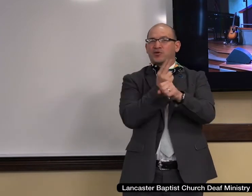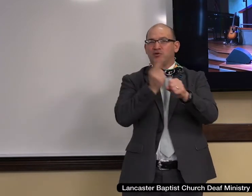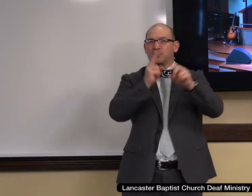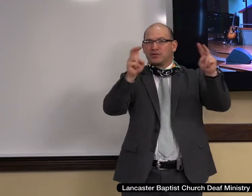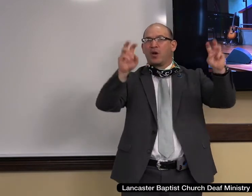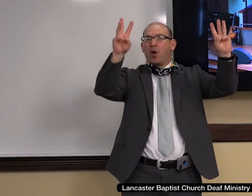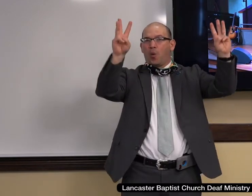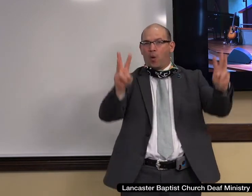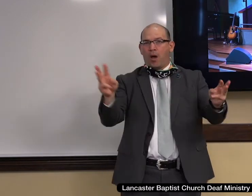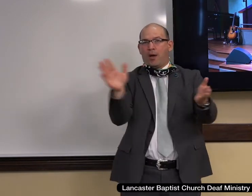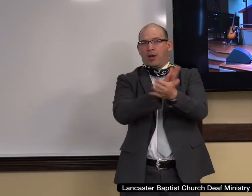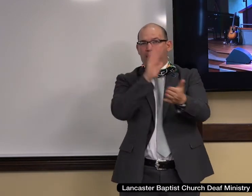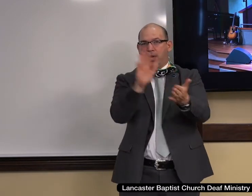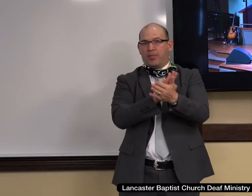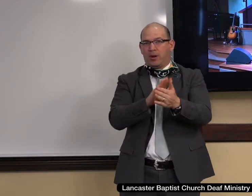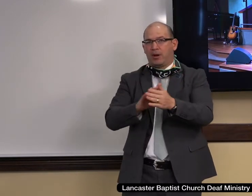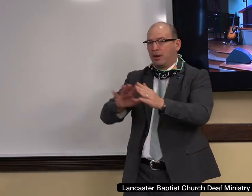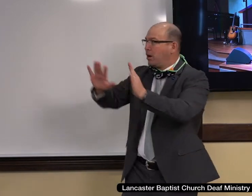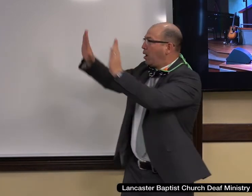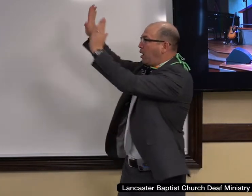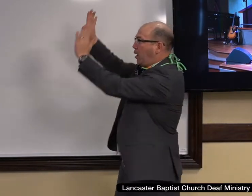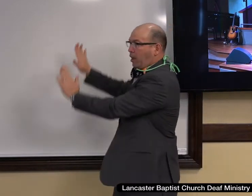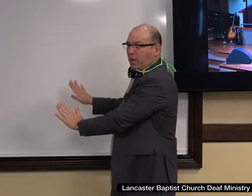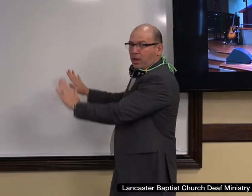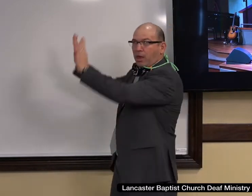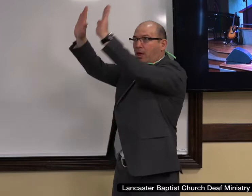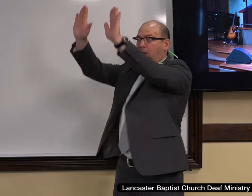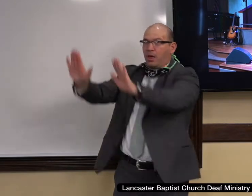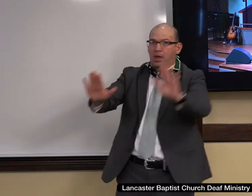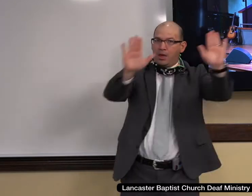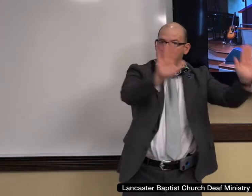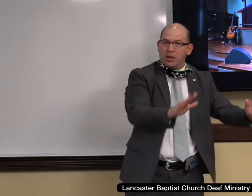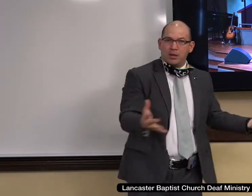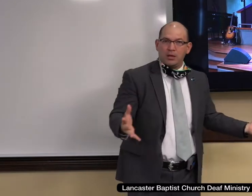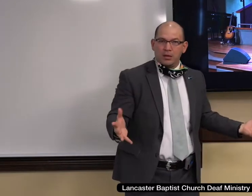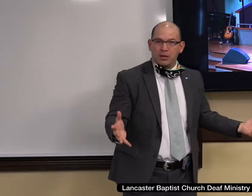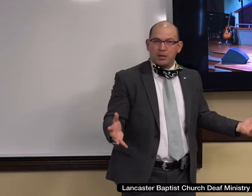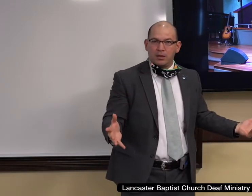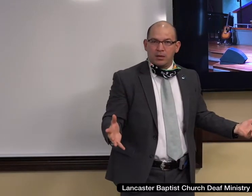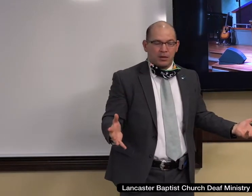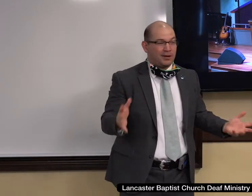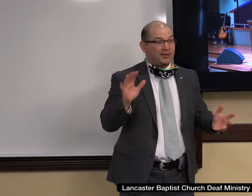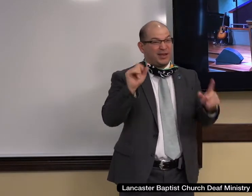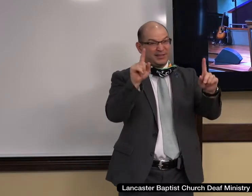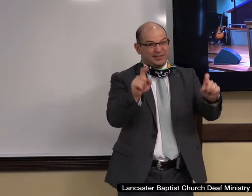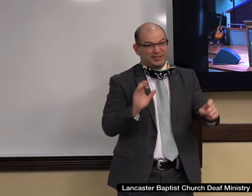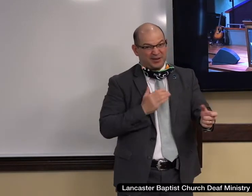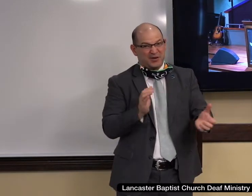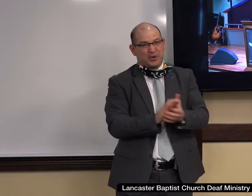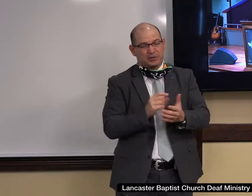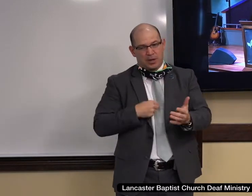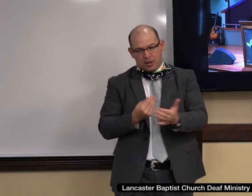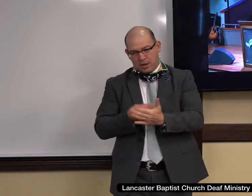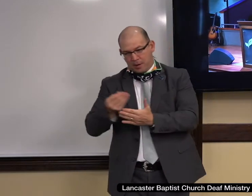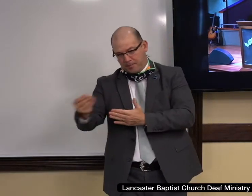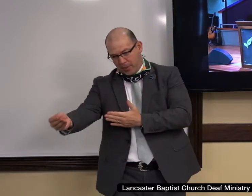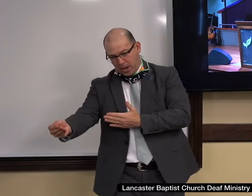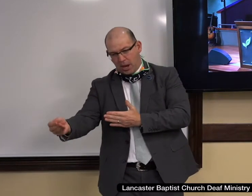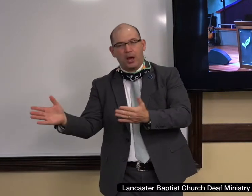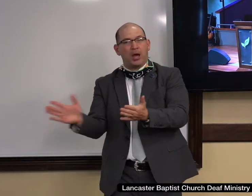I'm telling you what. And she wanted to wallpaper the bathroom and so I bought the wallpaper and we got the little plastic buckets that you